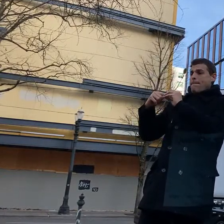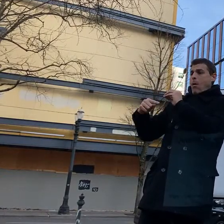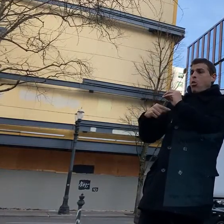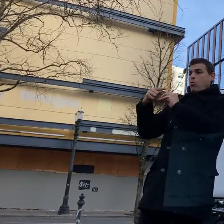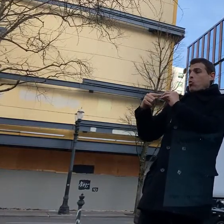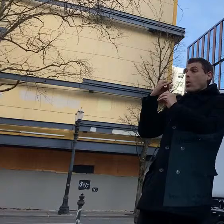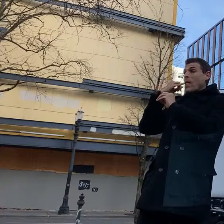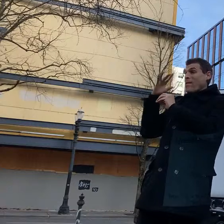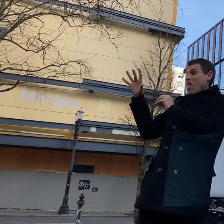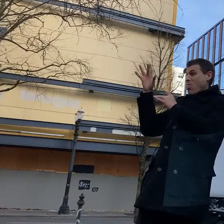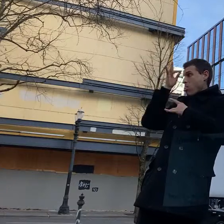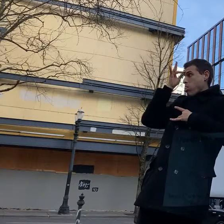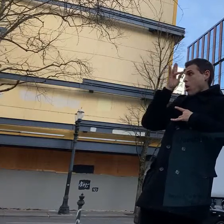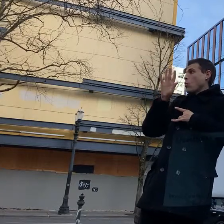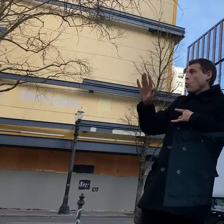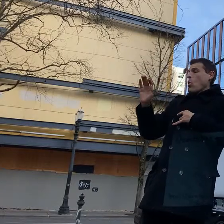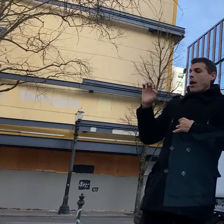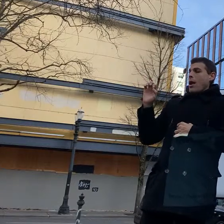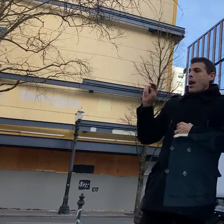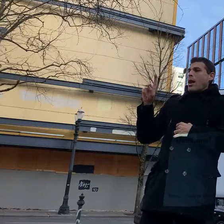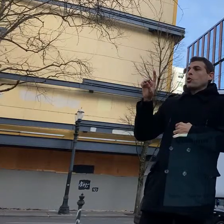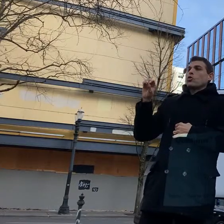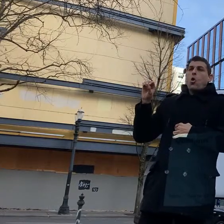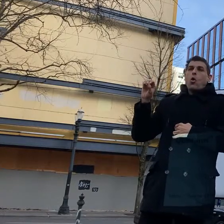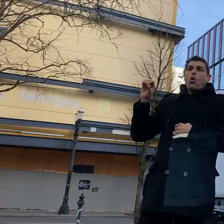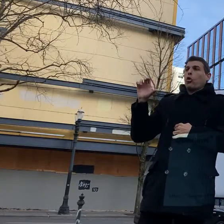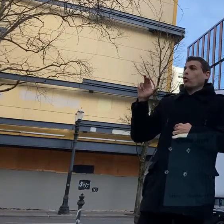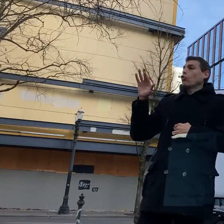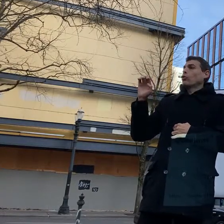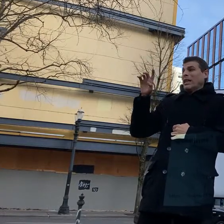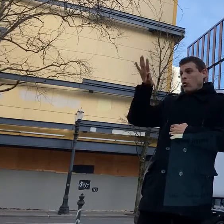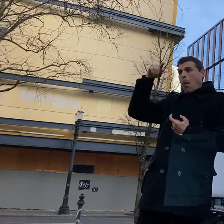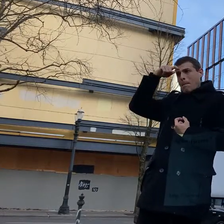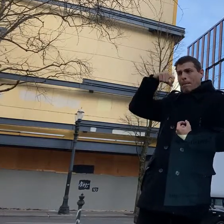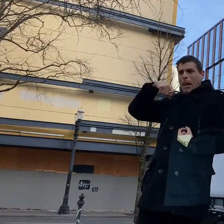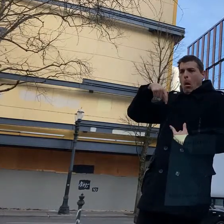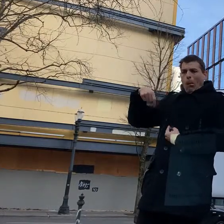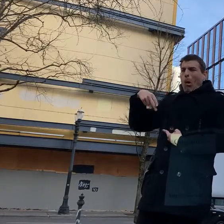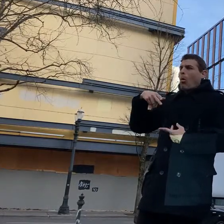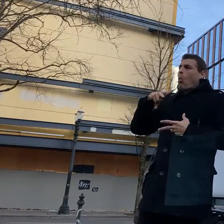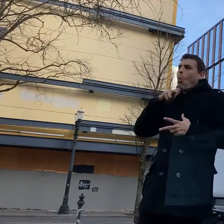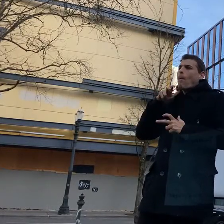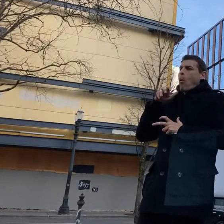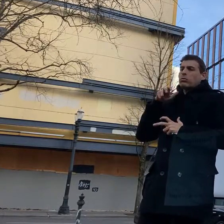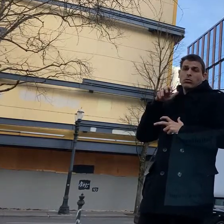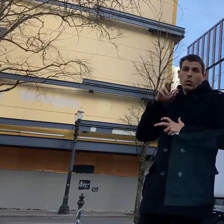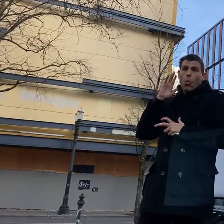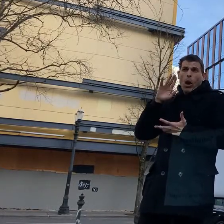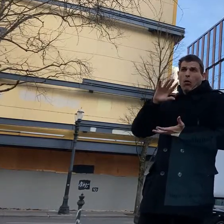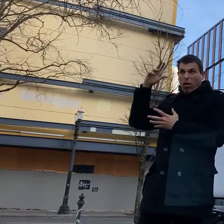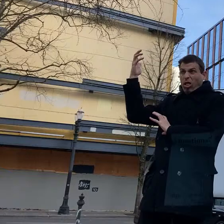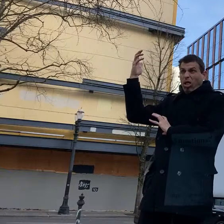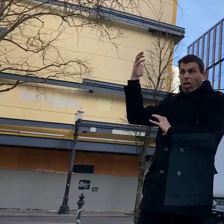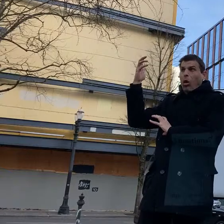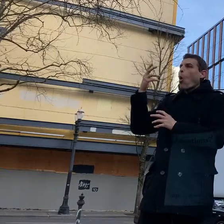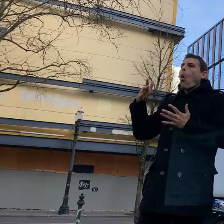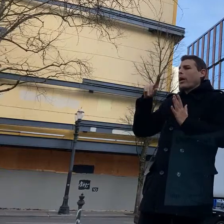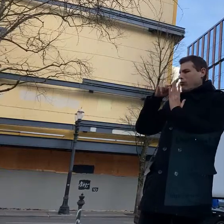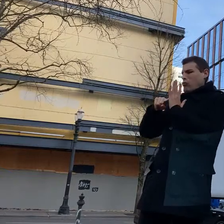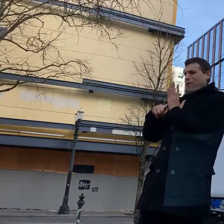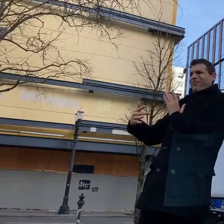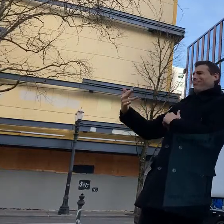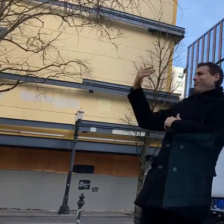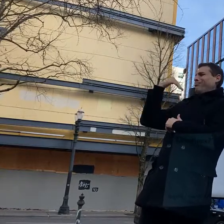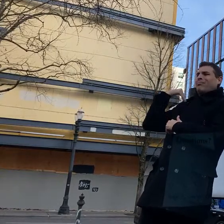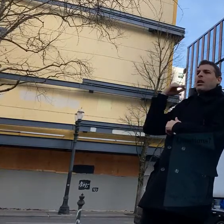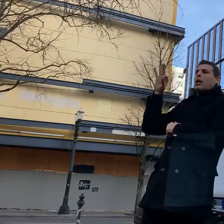this right so cs in particular is an endocrine disruptor the other molecules that we're often dealing with are not